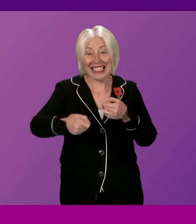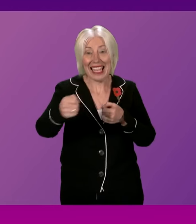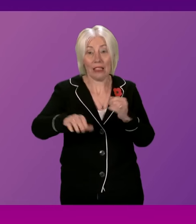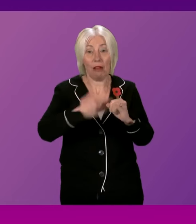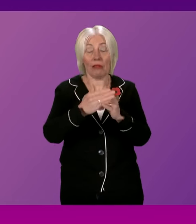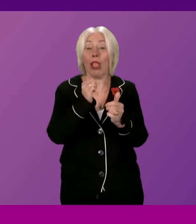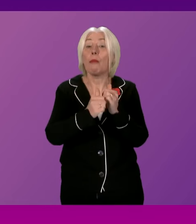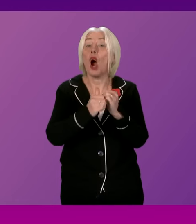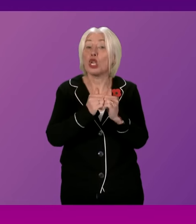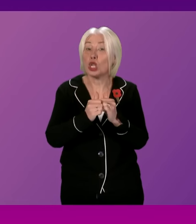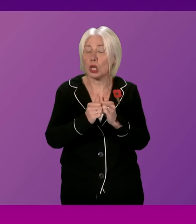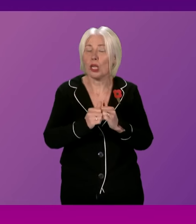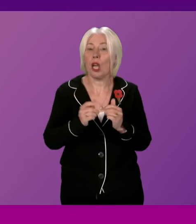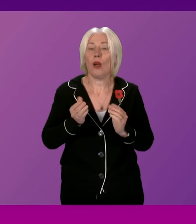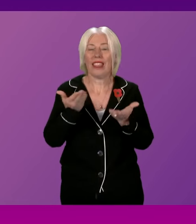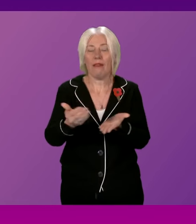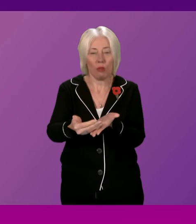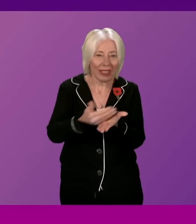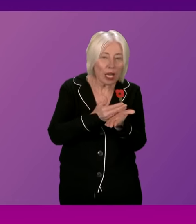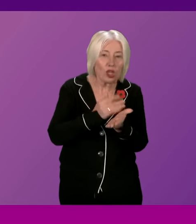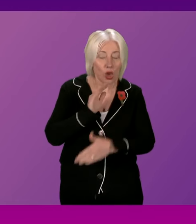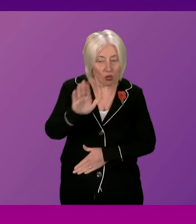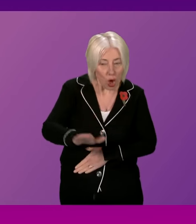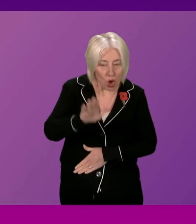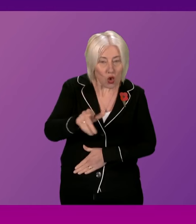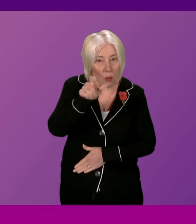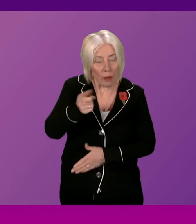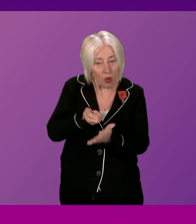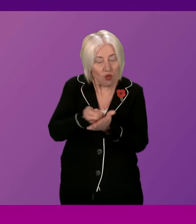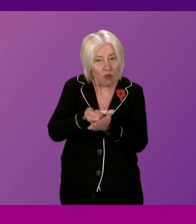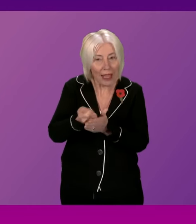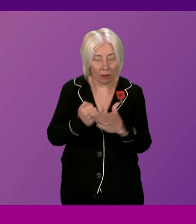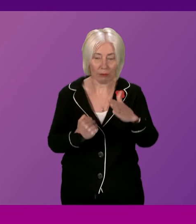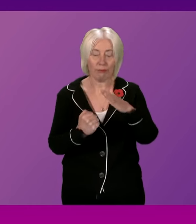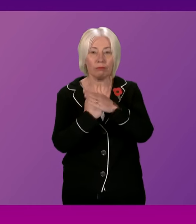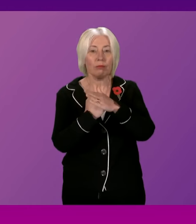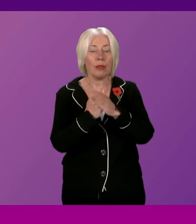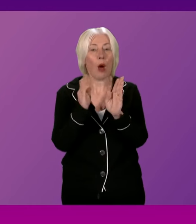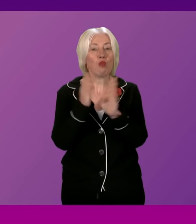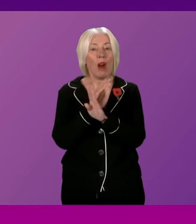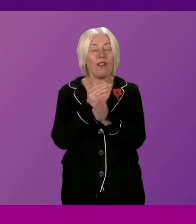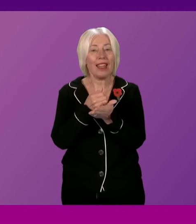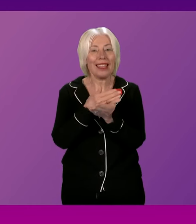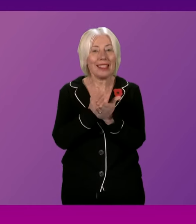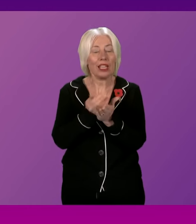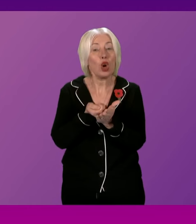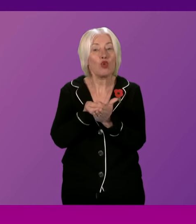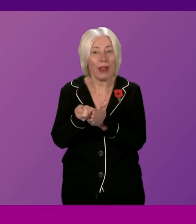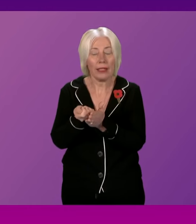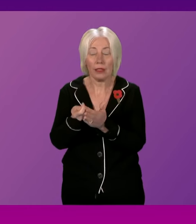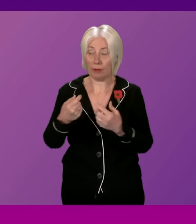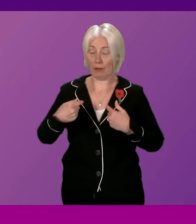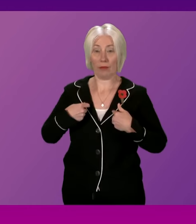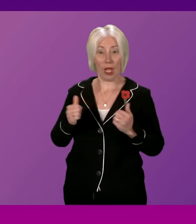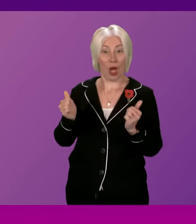continues to provide protection and reassurance to renters by capping private sector rents. That's alongside our agreement